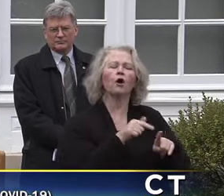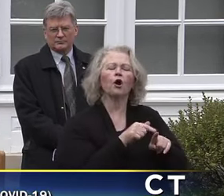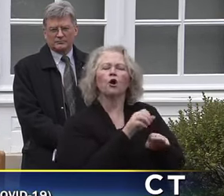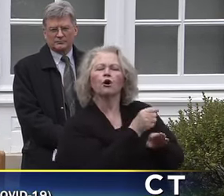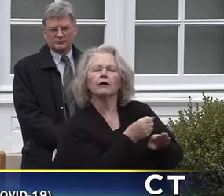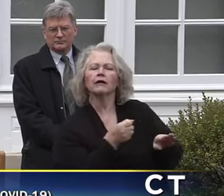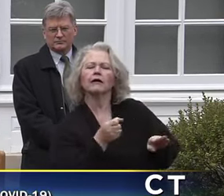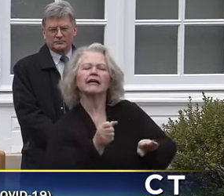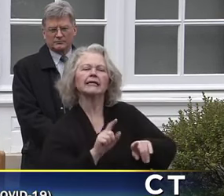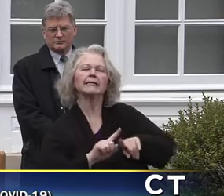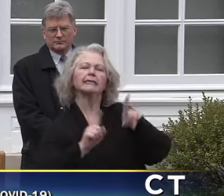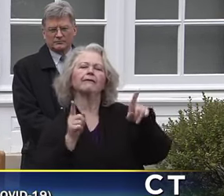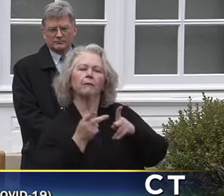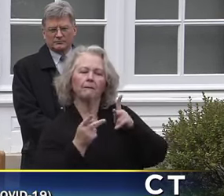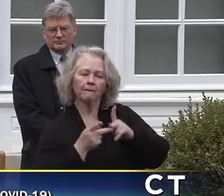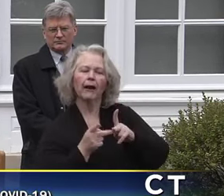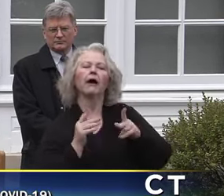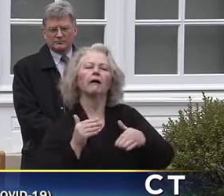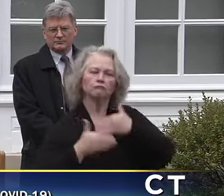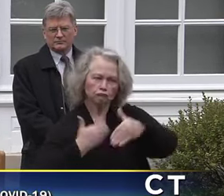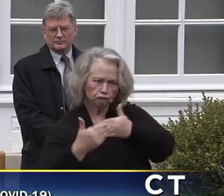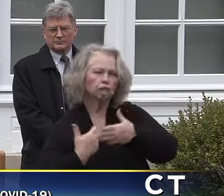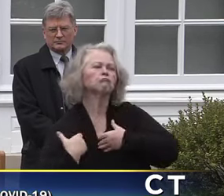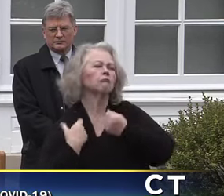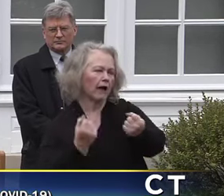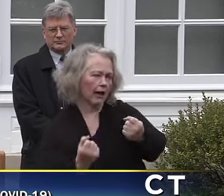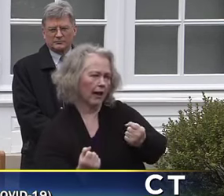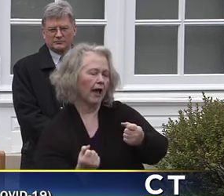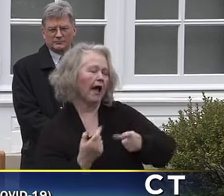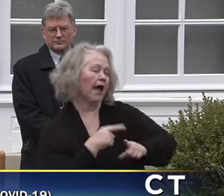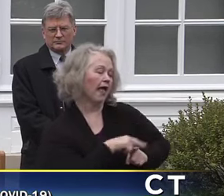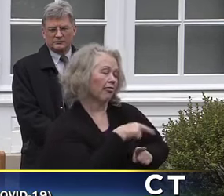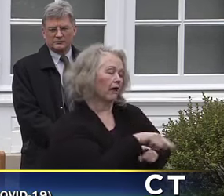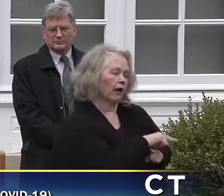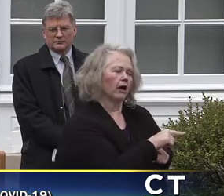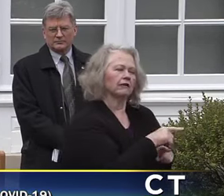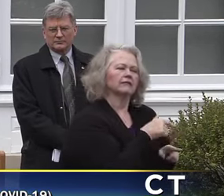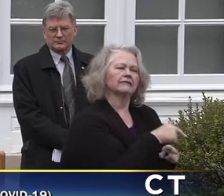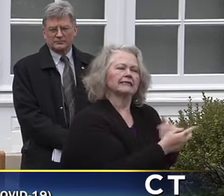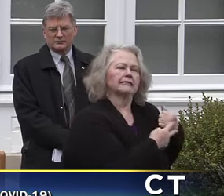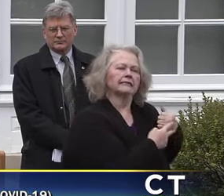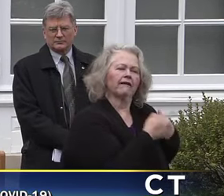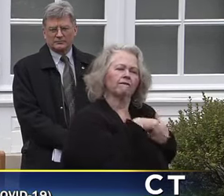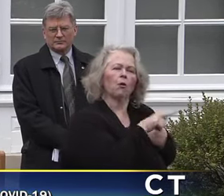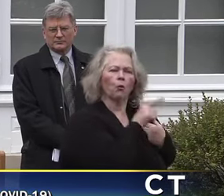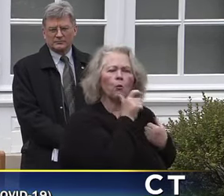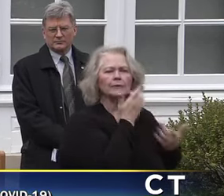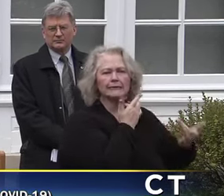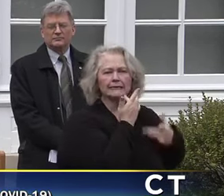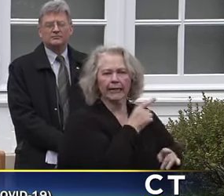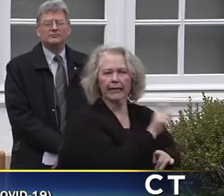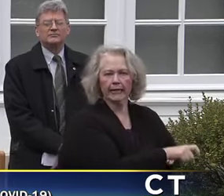separate housing where they'll be able to heal and we open up another hospital bed for those in need. Food.